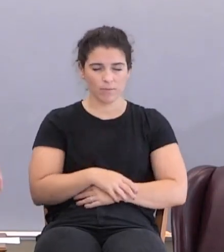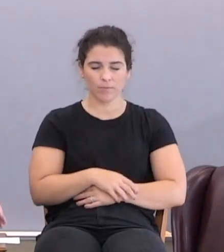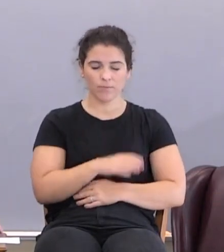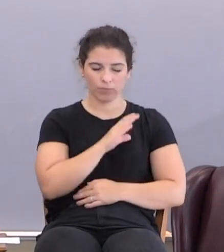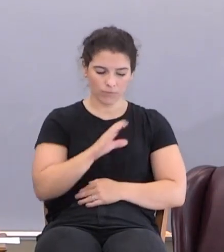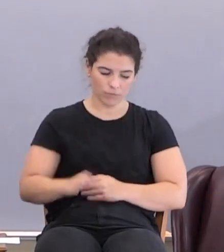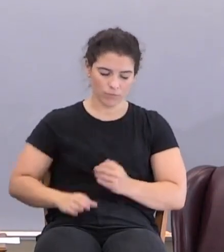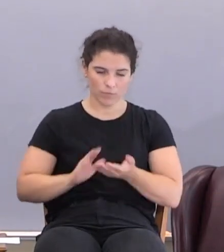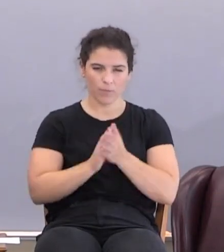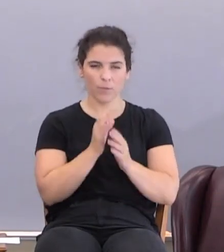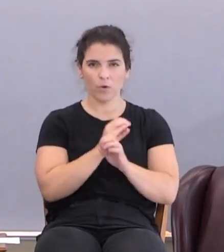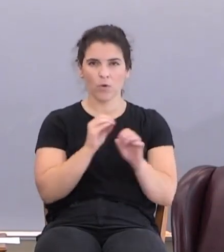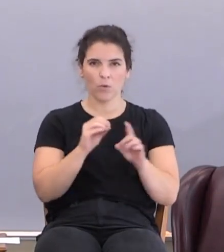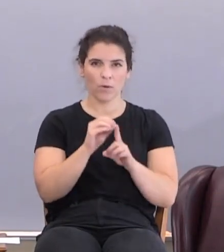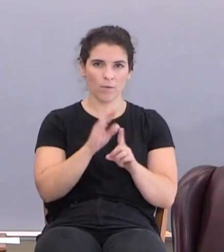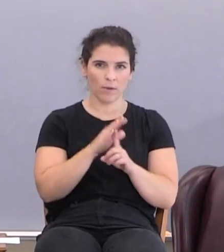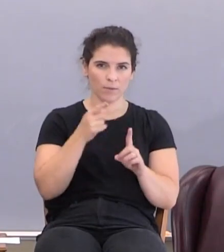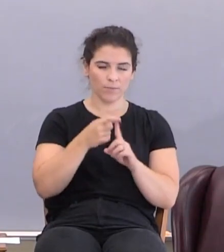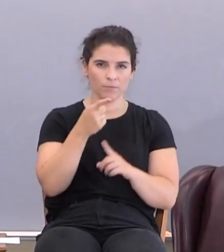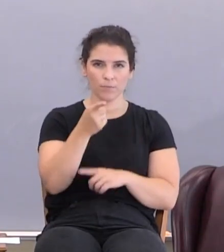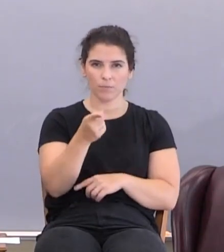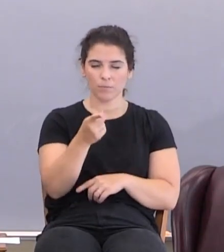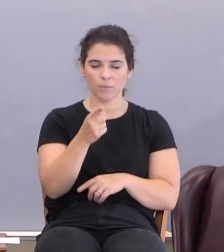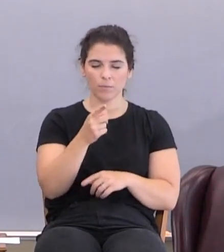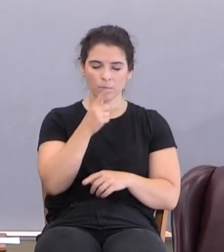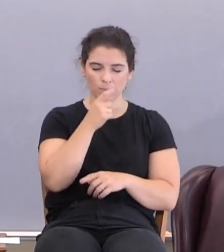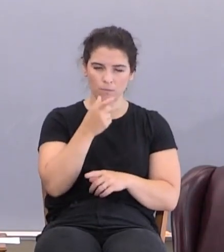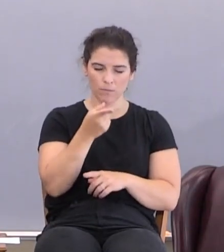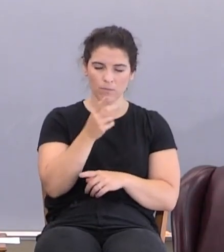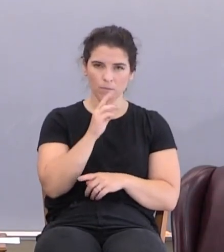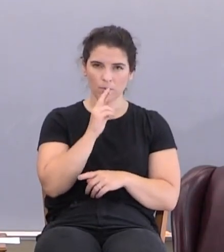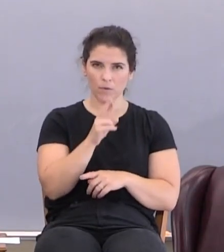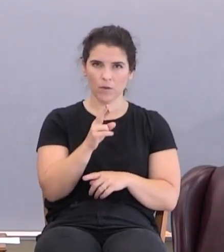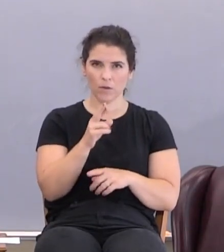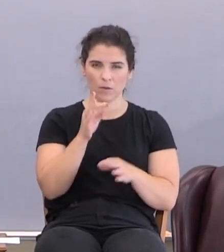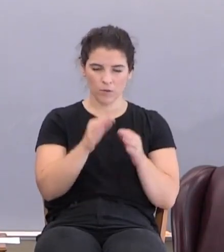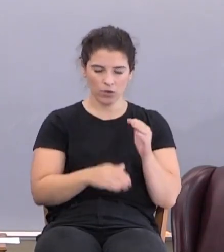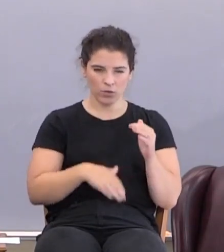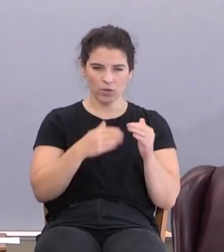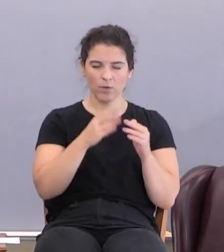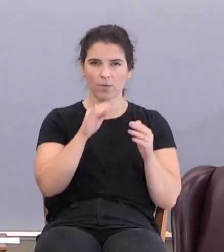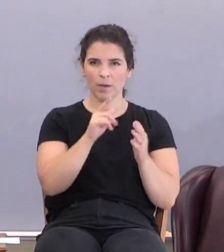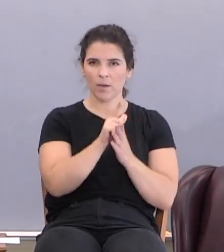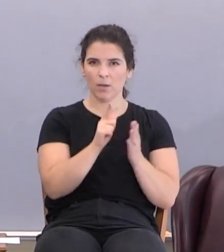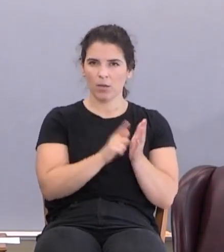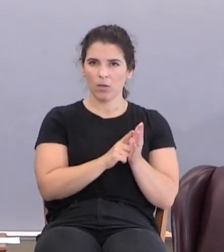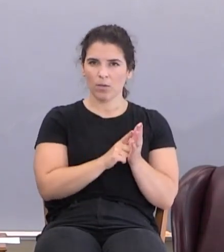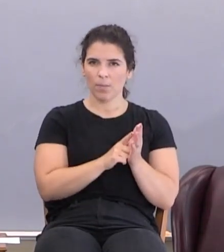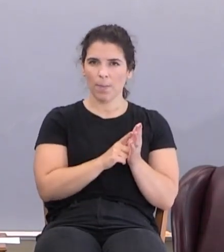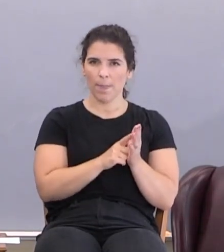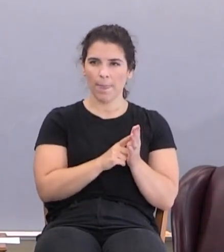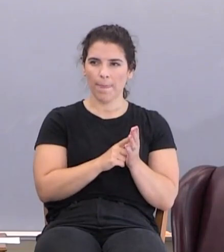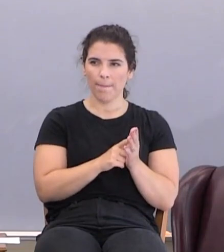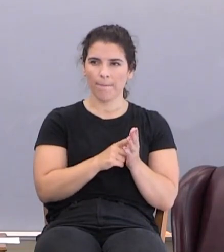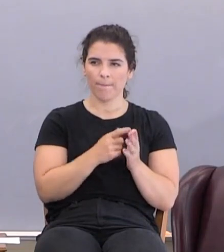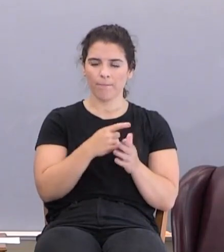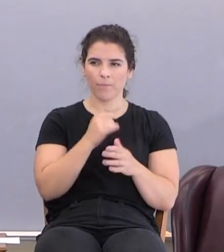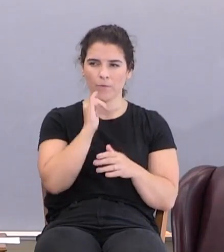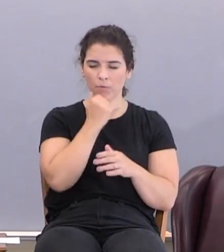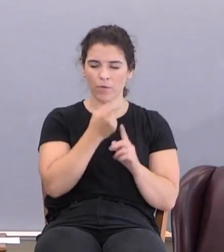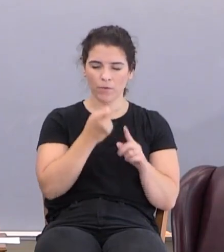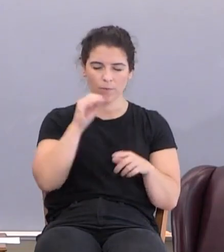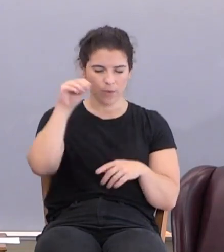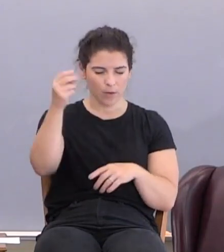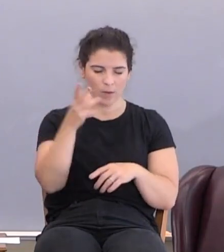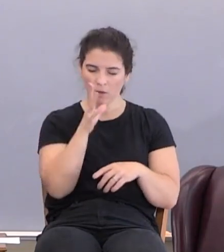Christ has become of no effect to you. Whosoever you are justified by the law for your fallen for grace. That's not talking about